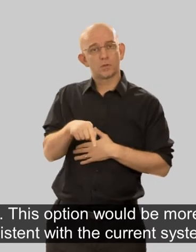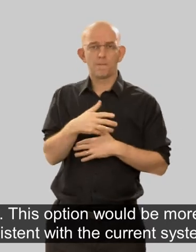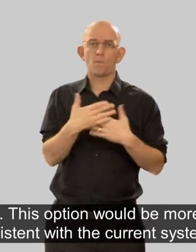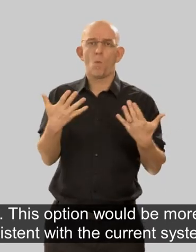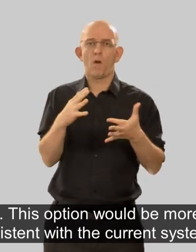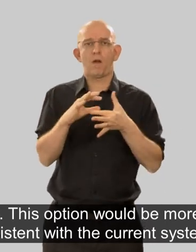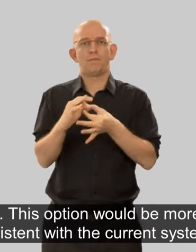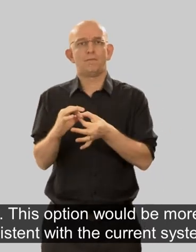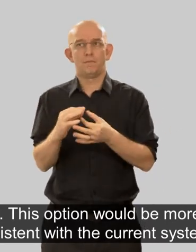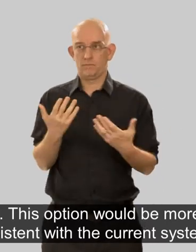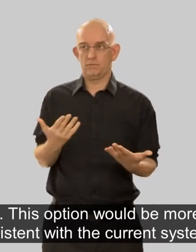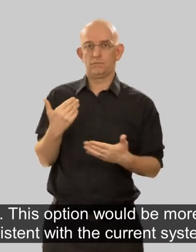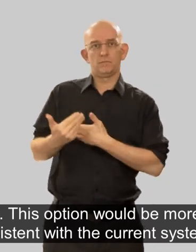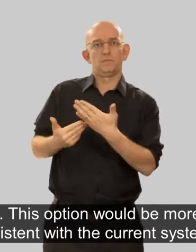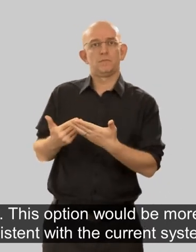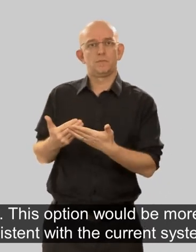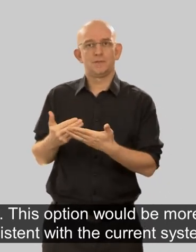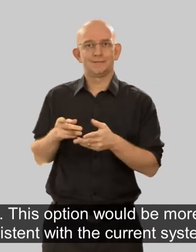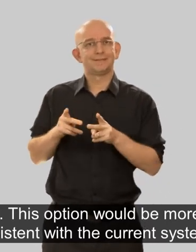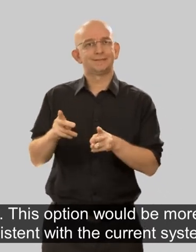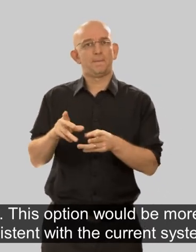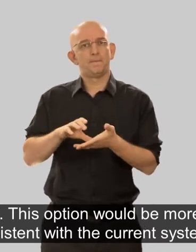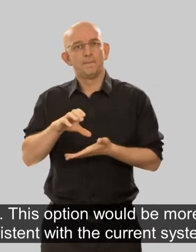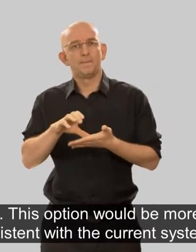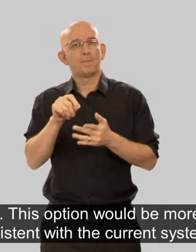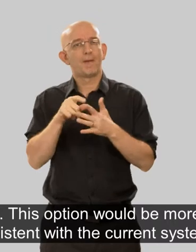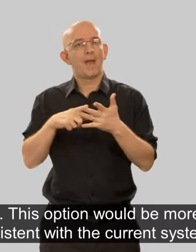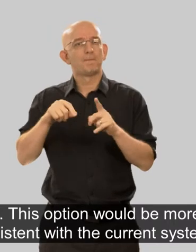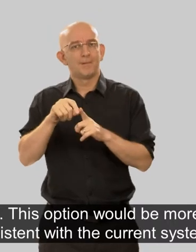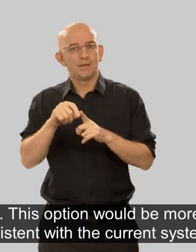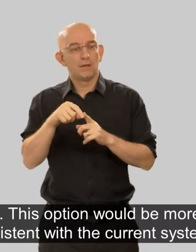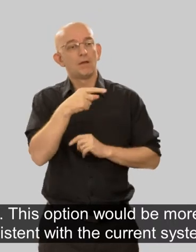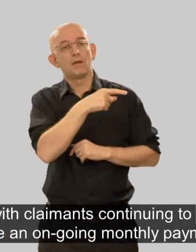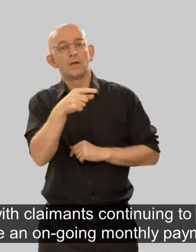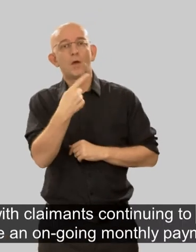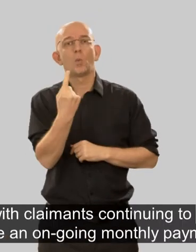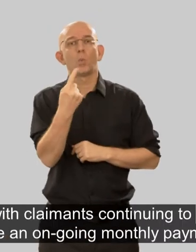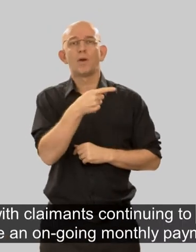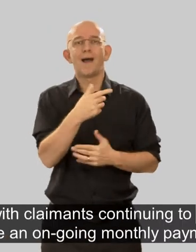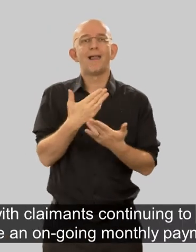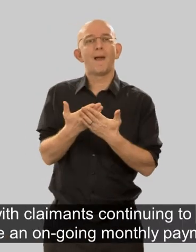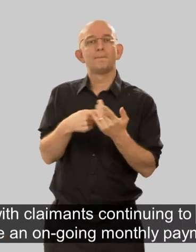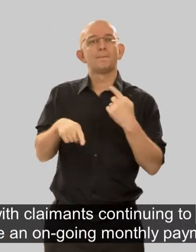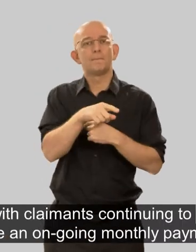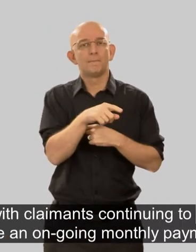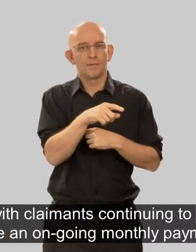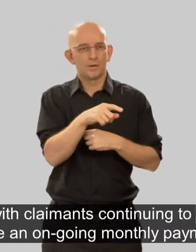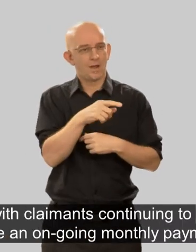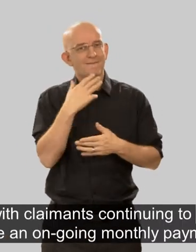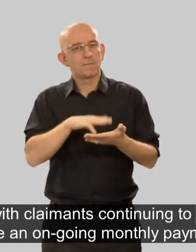this option would be more consistent with the current system with claimants continuing to receive an ongoing